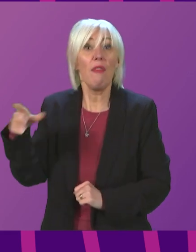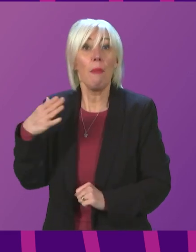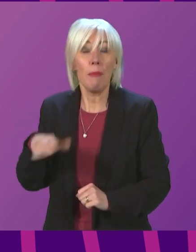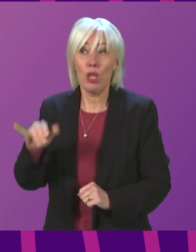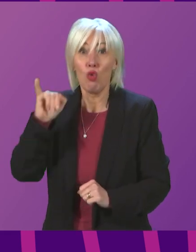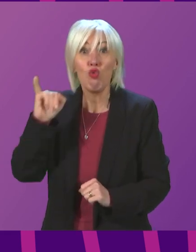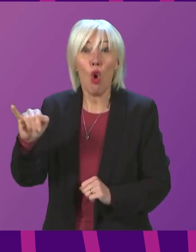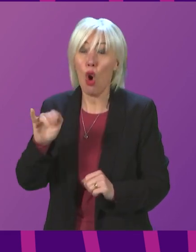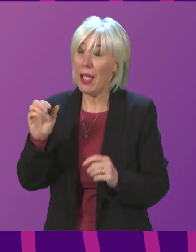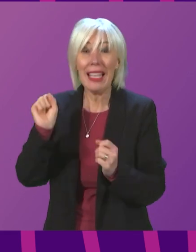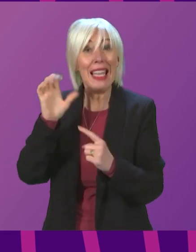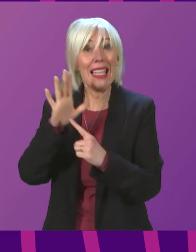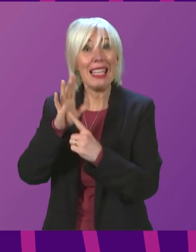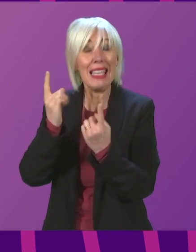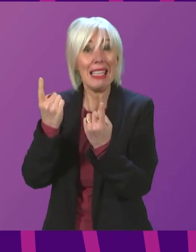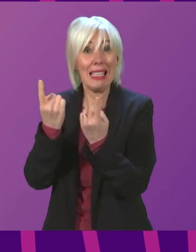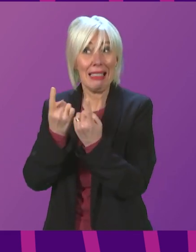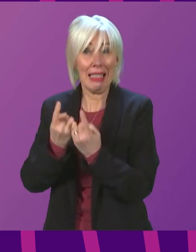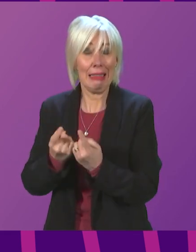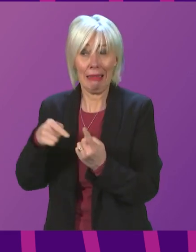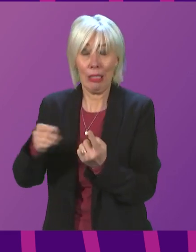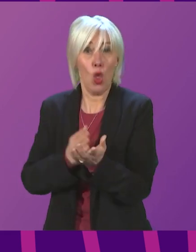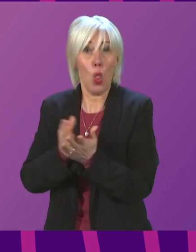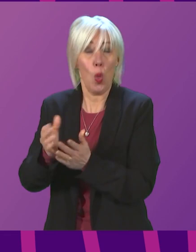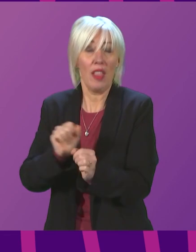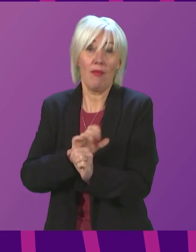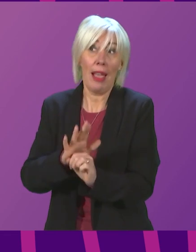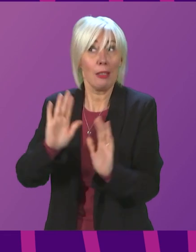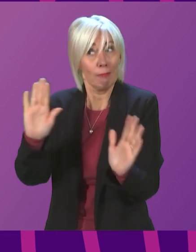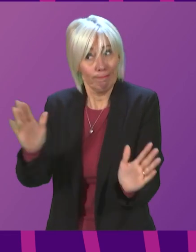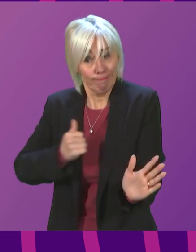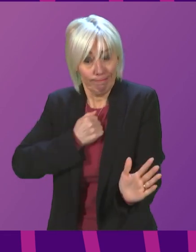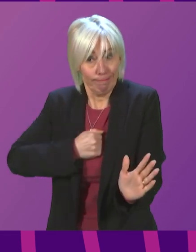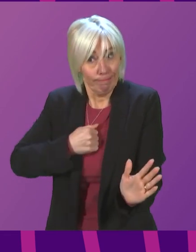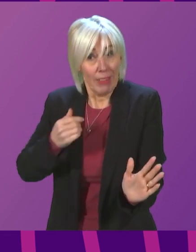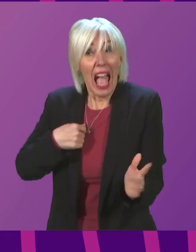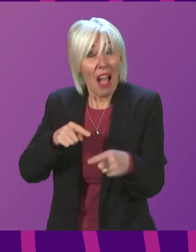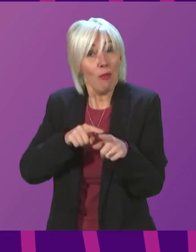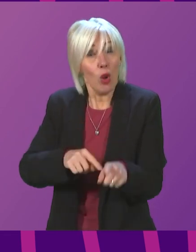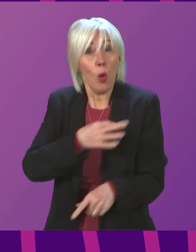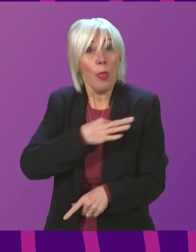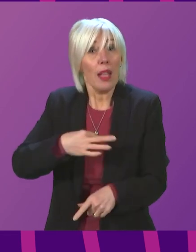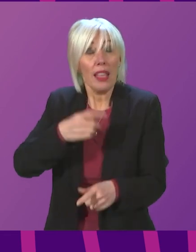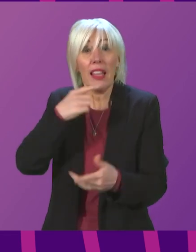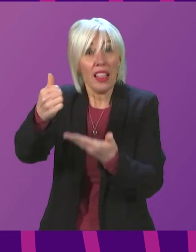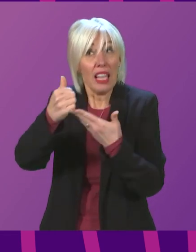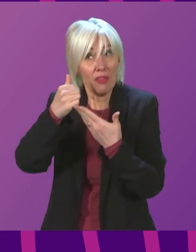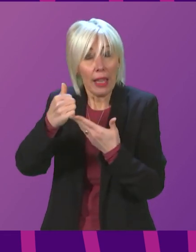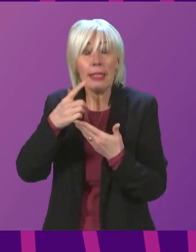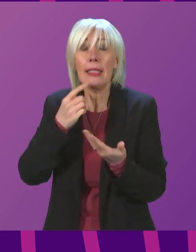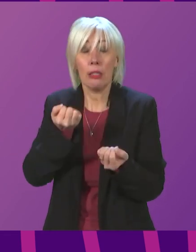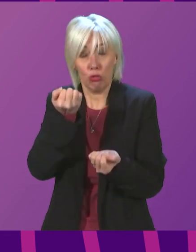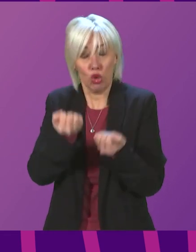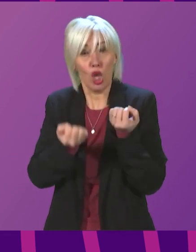every key juncture in the tackling of this virus, forgive me if I continue to follow clinical advice and take careful judgments